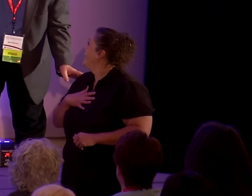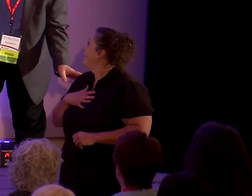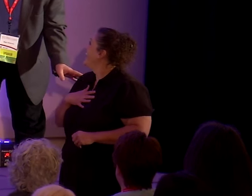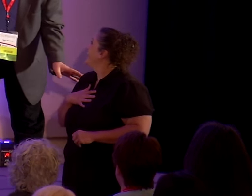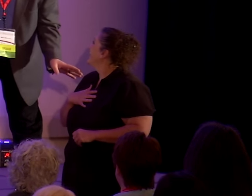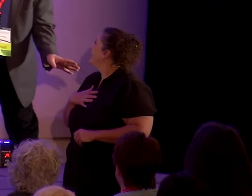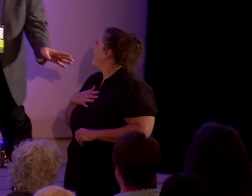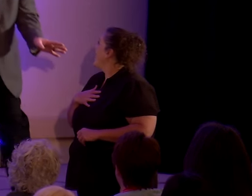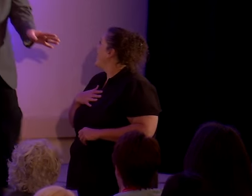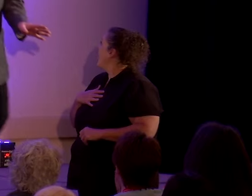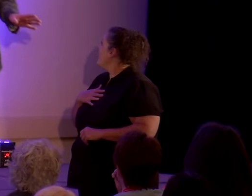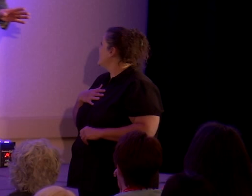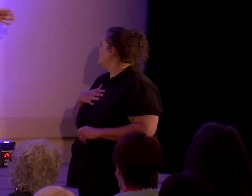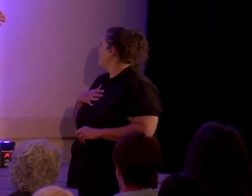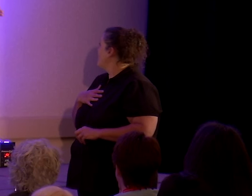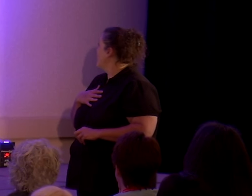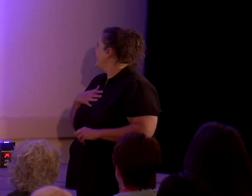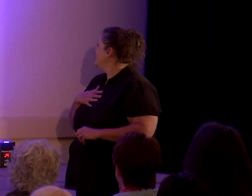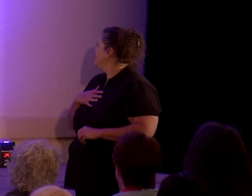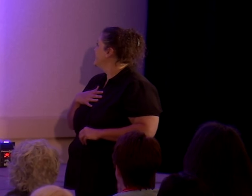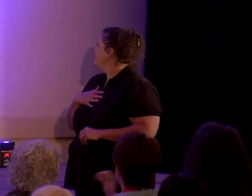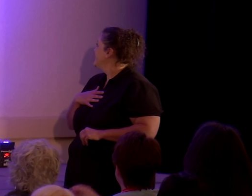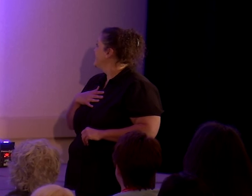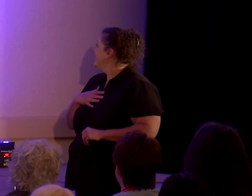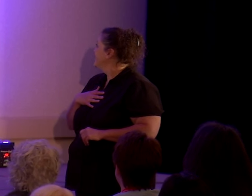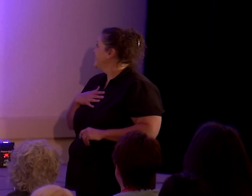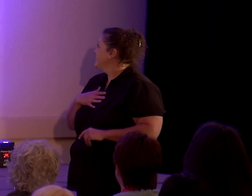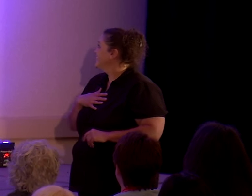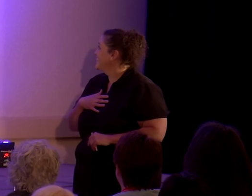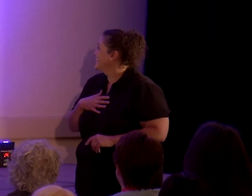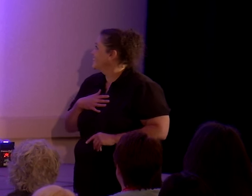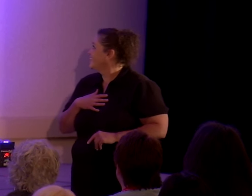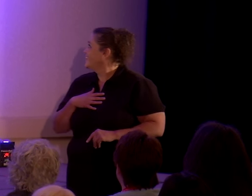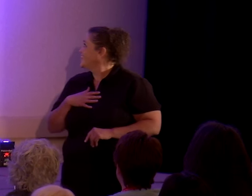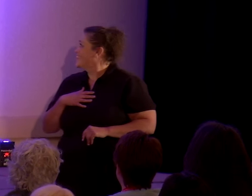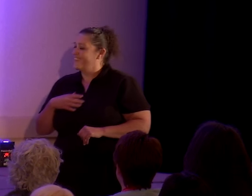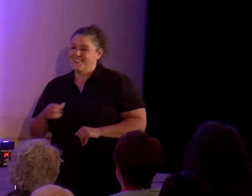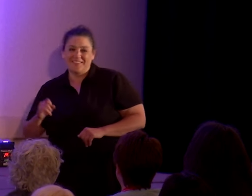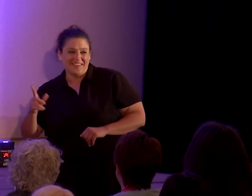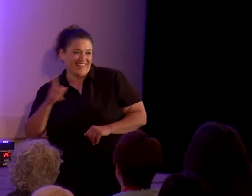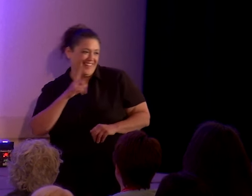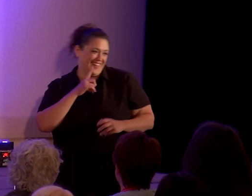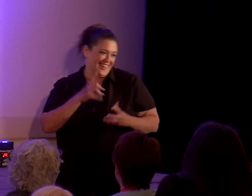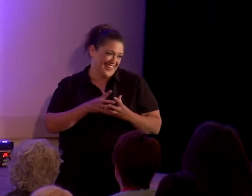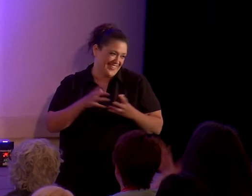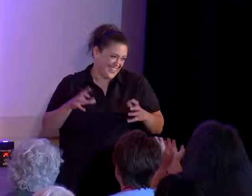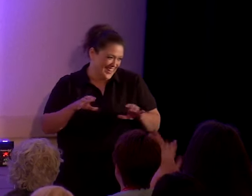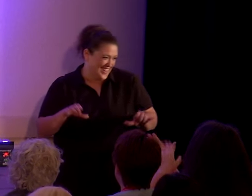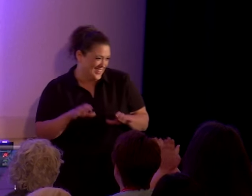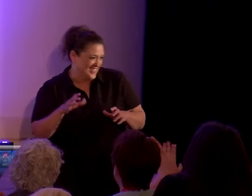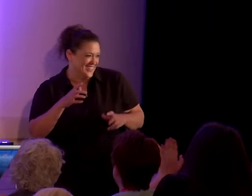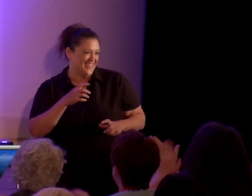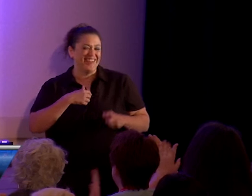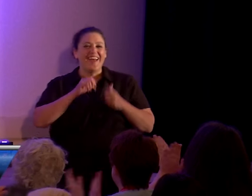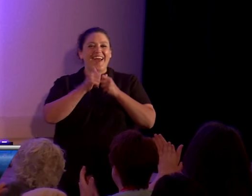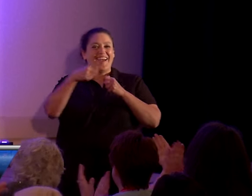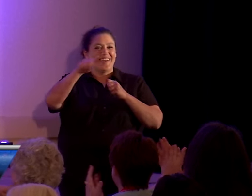Matt Dillahunty. Matt I don't know. There's a lot to get to. How's everybody doing? You guys enjoying Salt Lake?